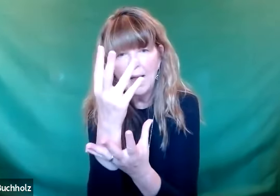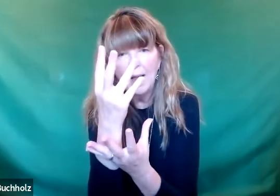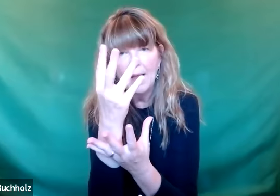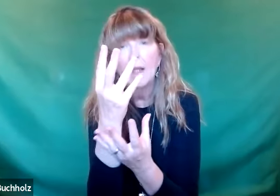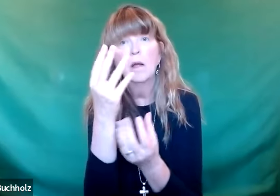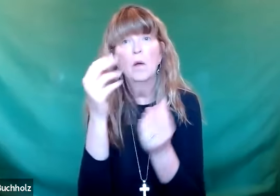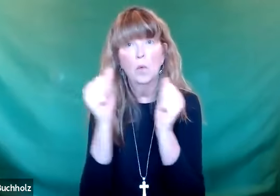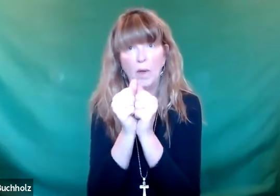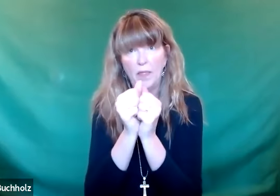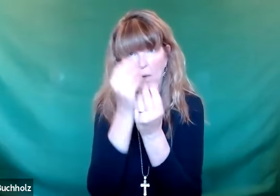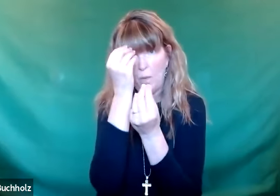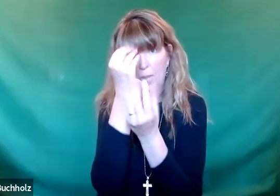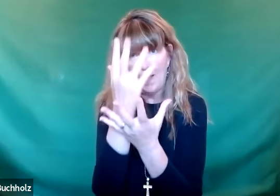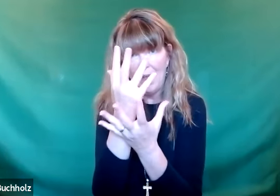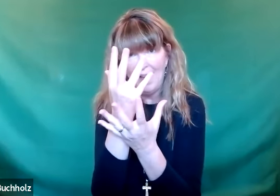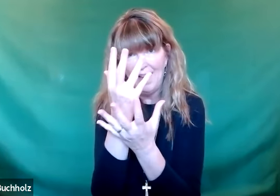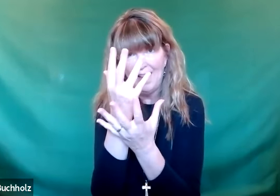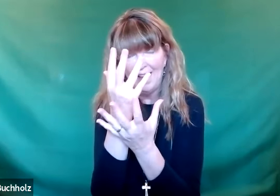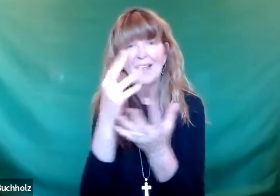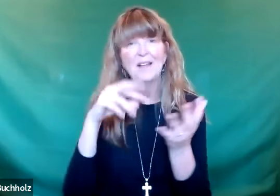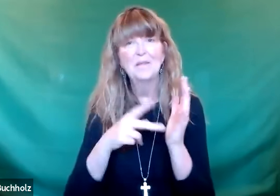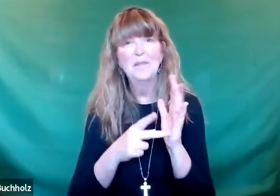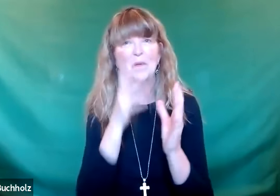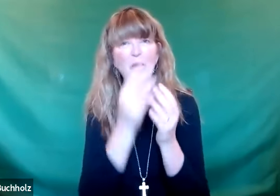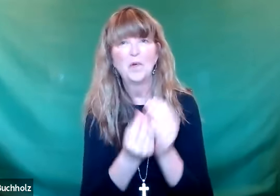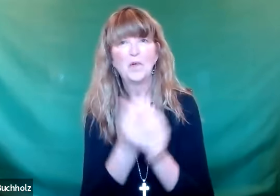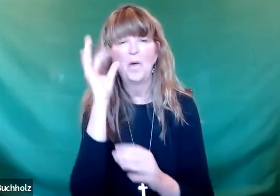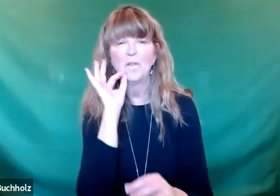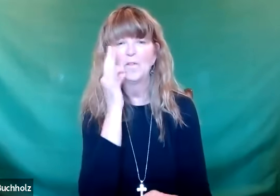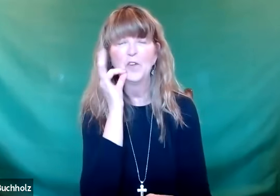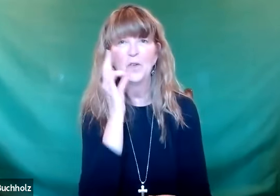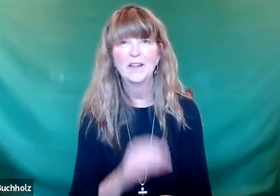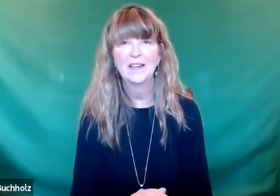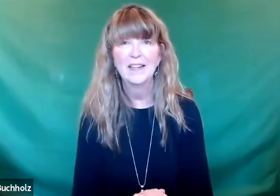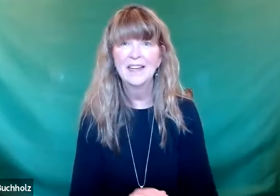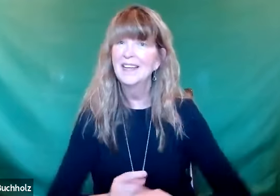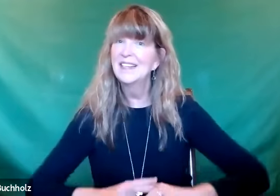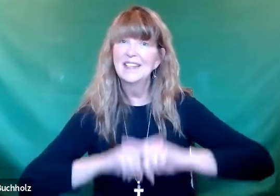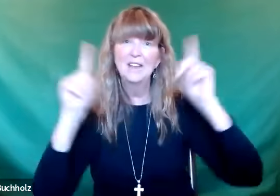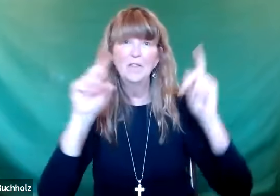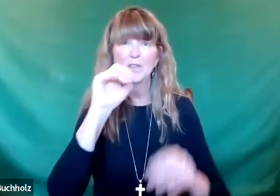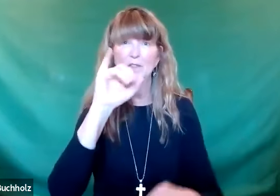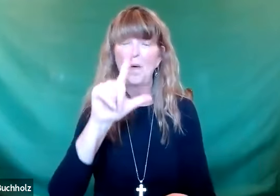their minds, and follow it up with obedience. And with that obedience comes the fruit.